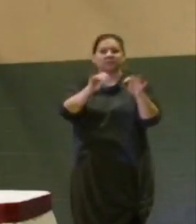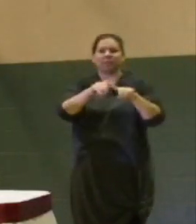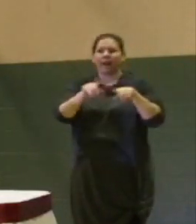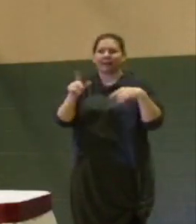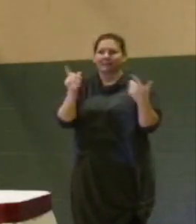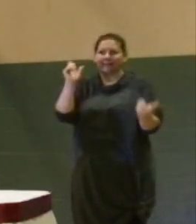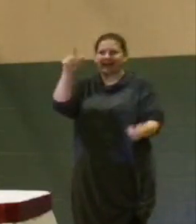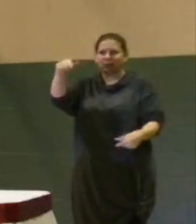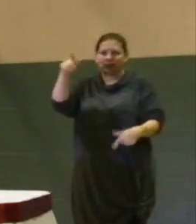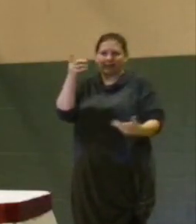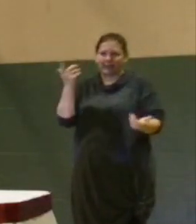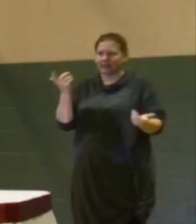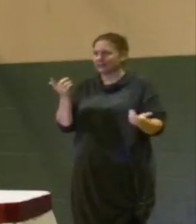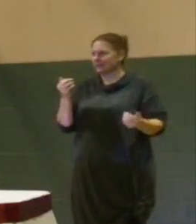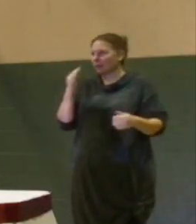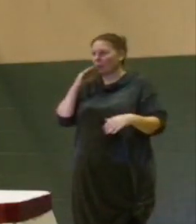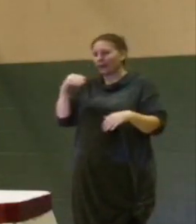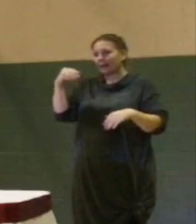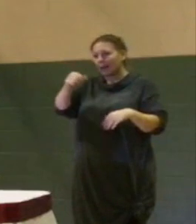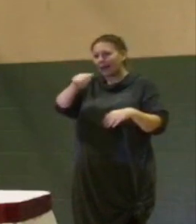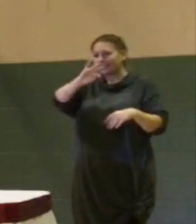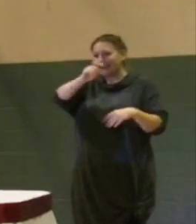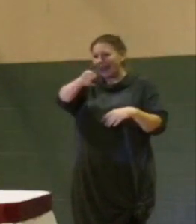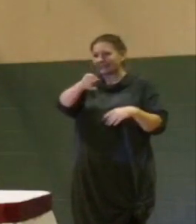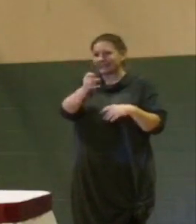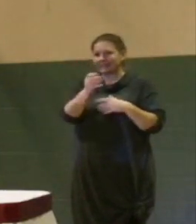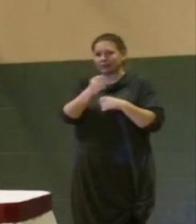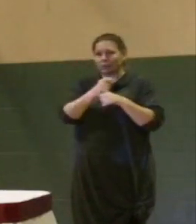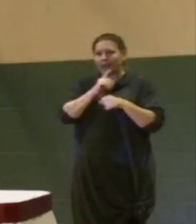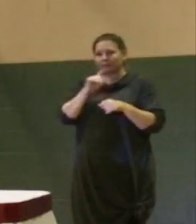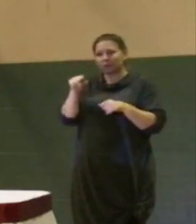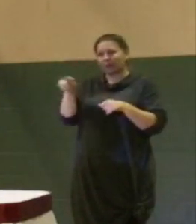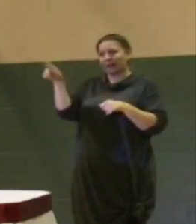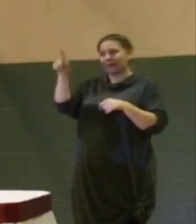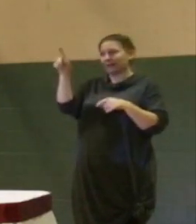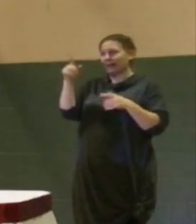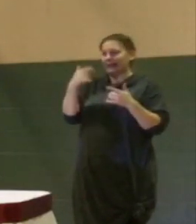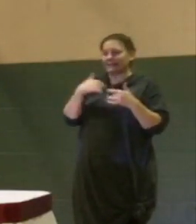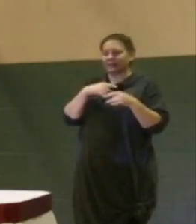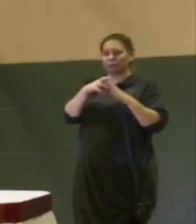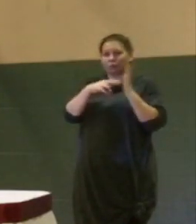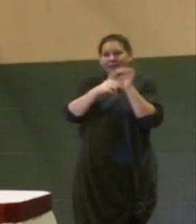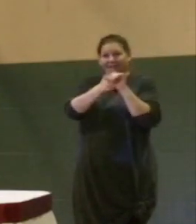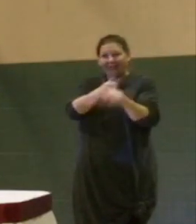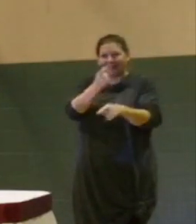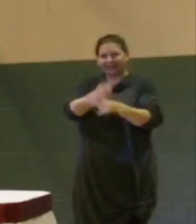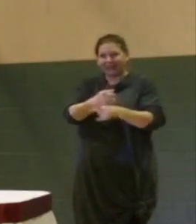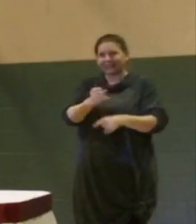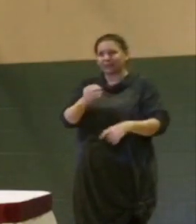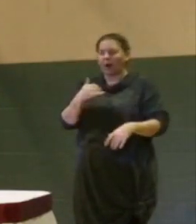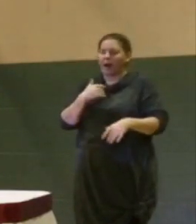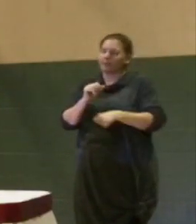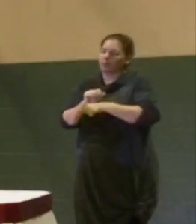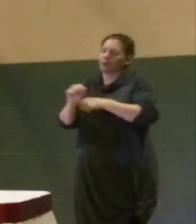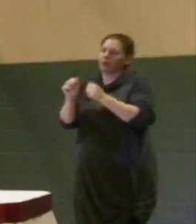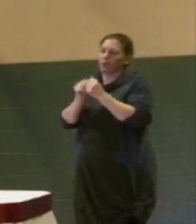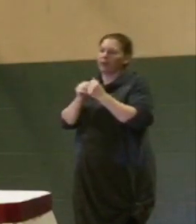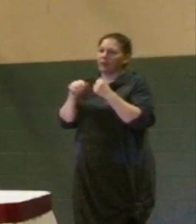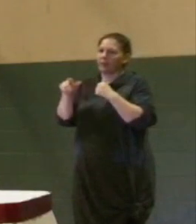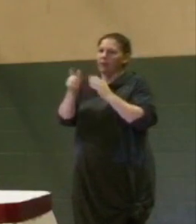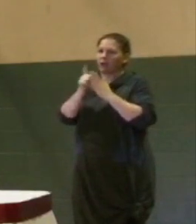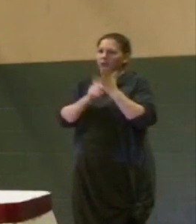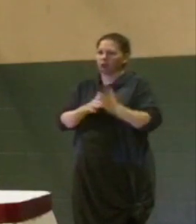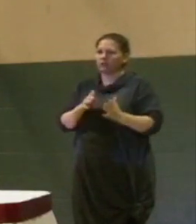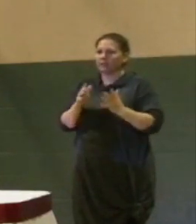the residents, we pay taxes to make sure that these things are enforced. And so I am working with, like I said, Attorney